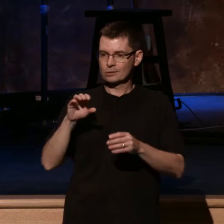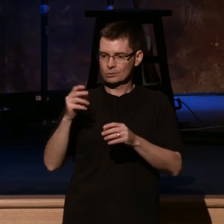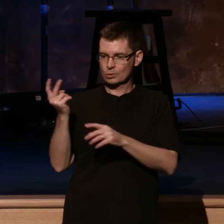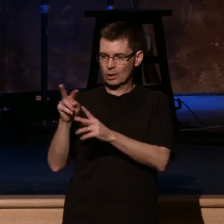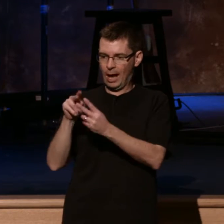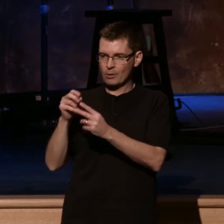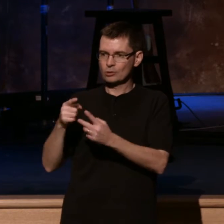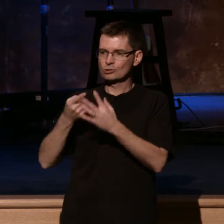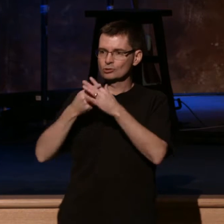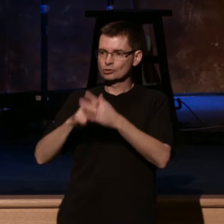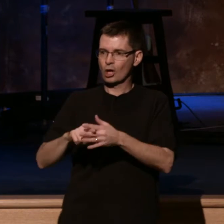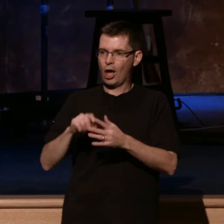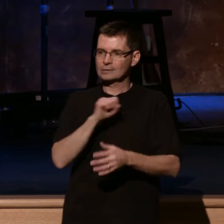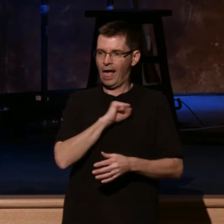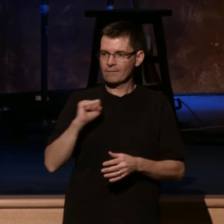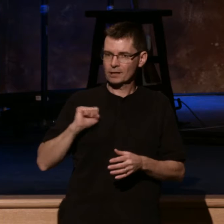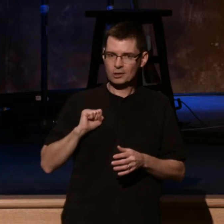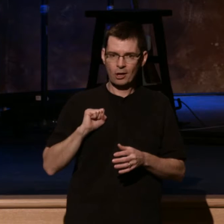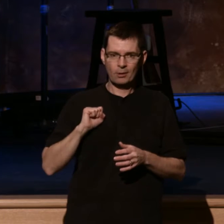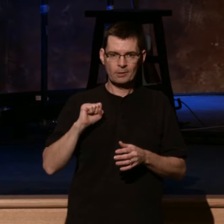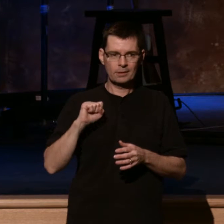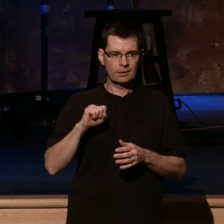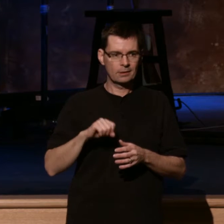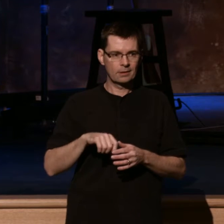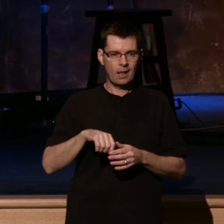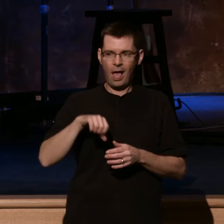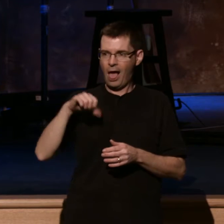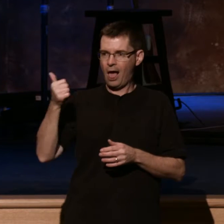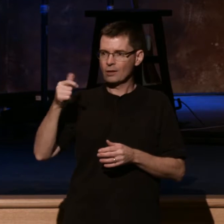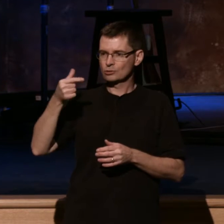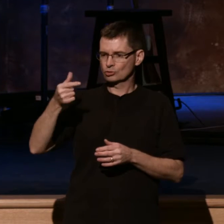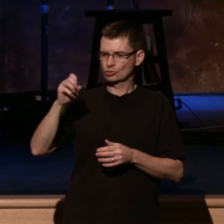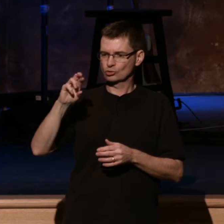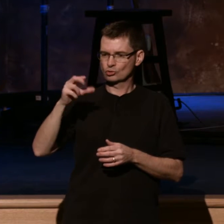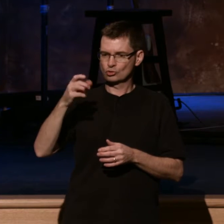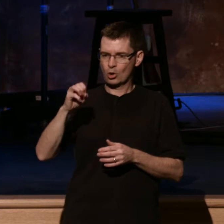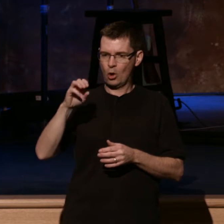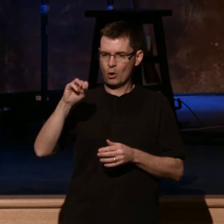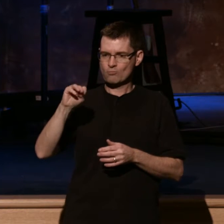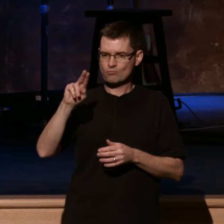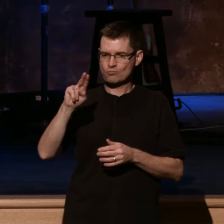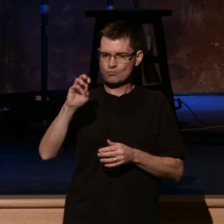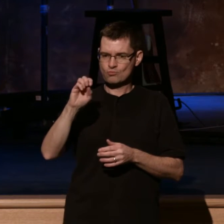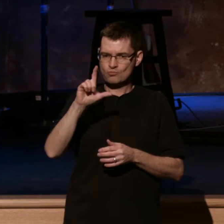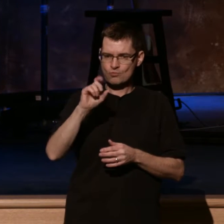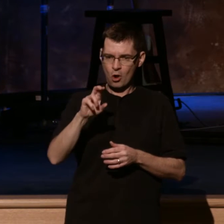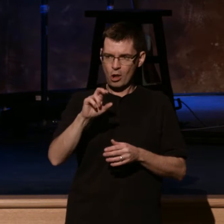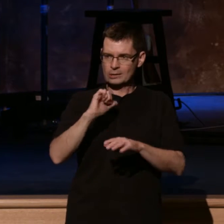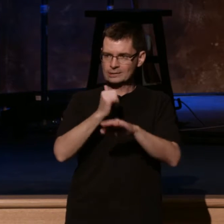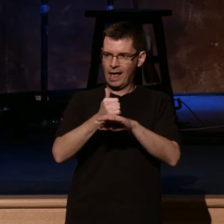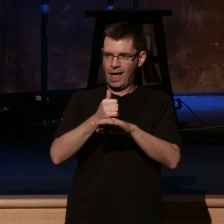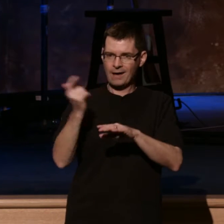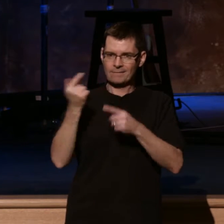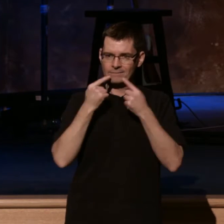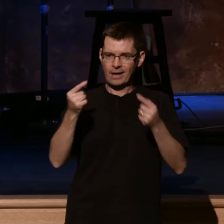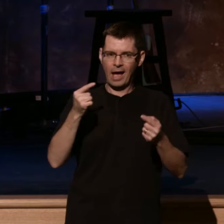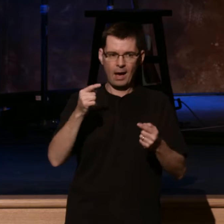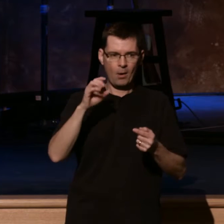Mueller built his last orphanage in 1870. About 10 years later, D.L. Moody came to prominence after the Chicago Fire.